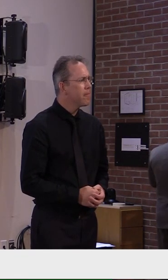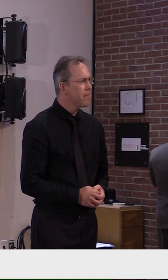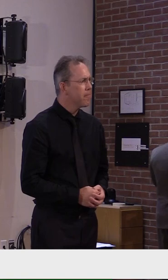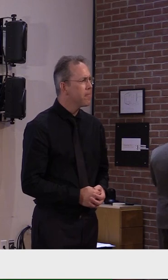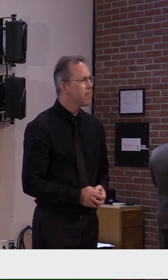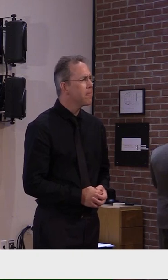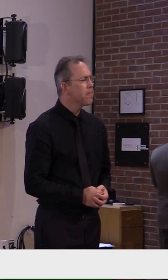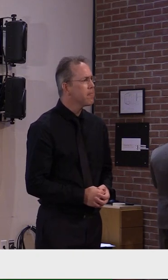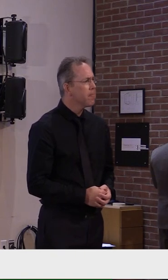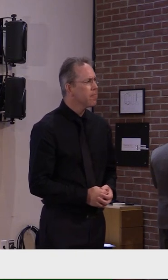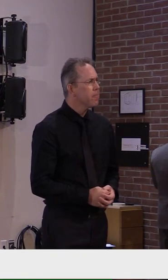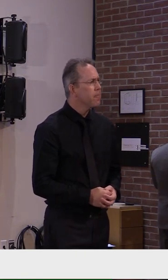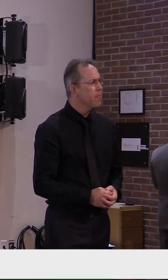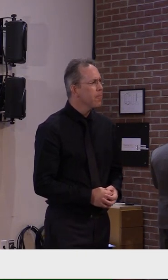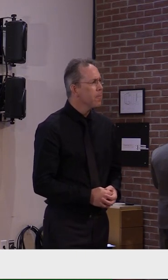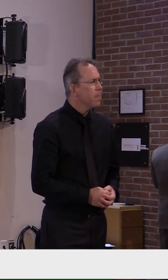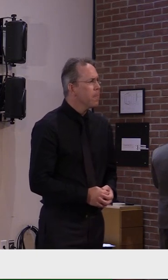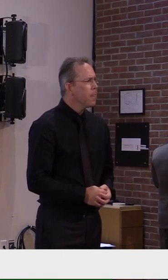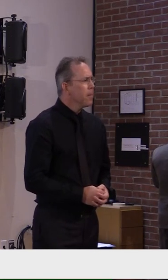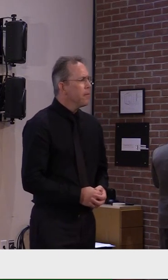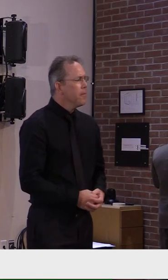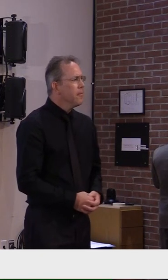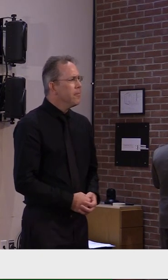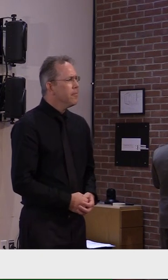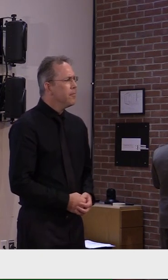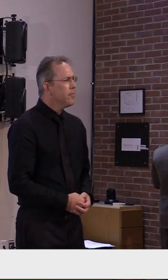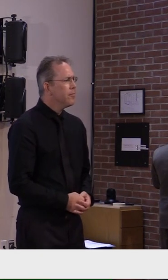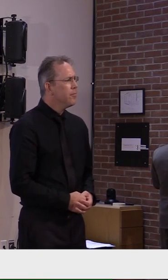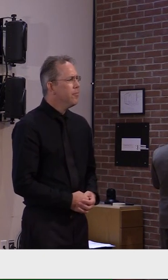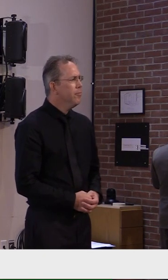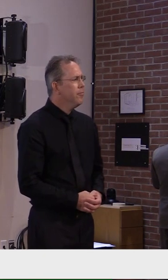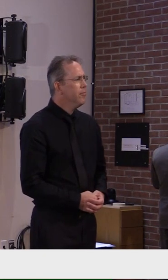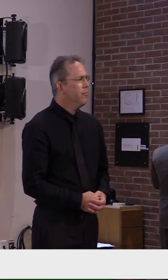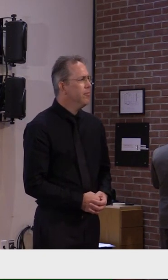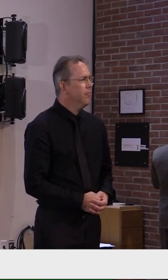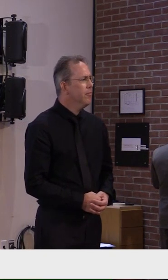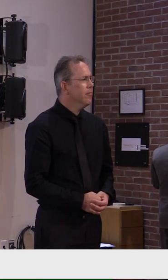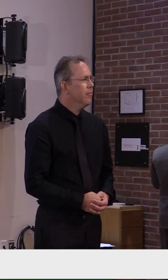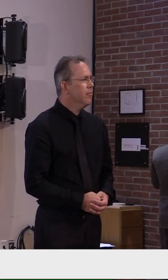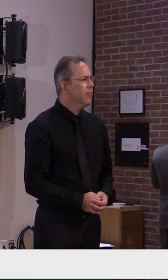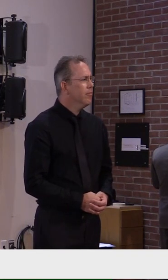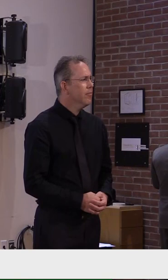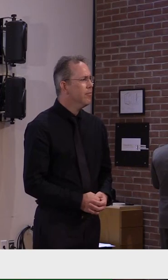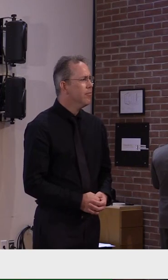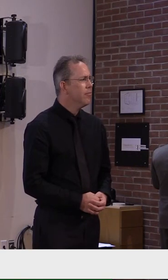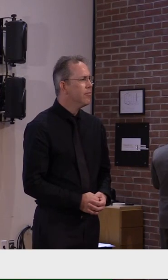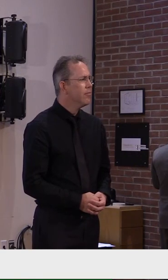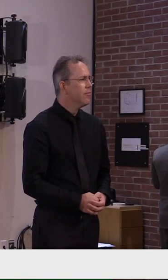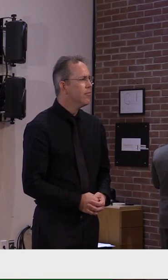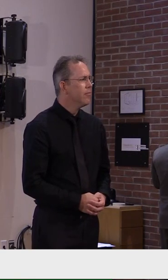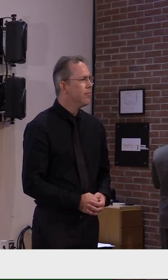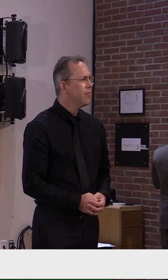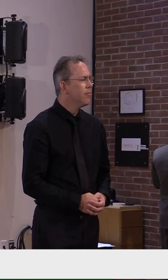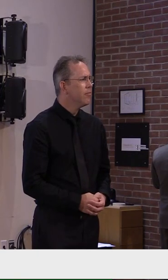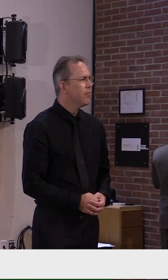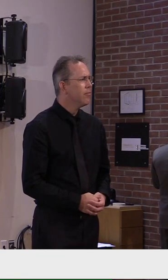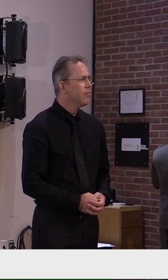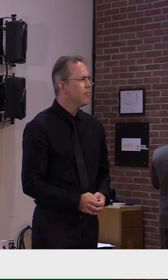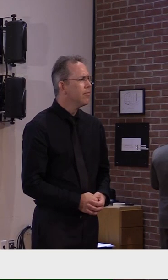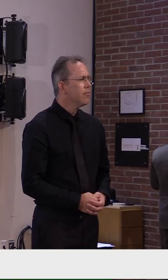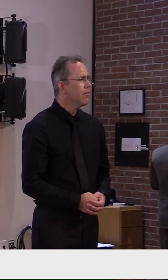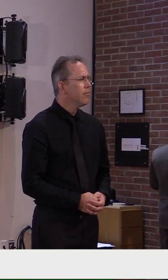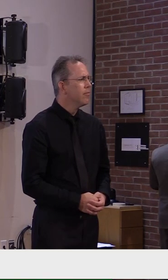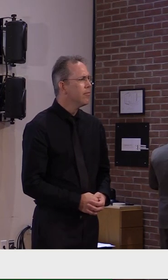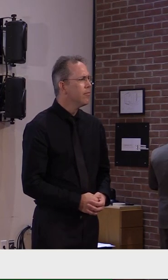um it shows uh that there's virtually no correlation between um shutdowns and mass